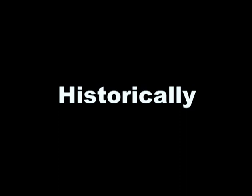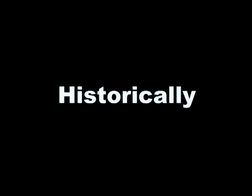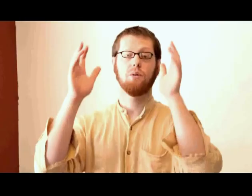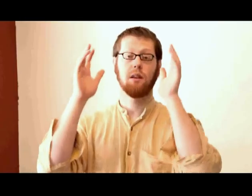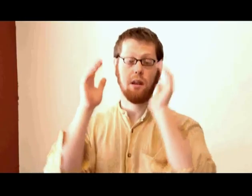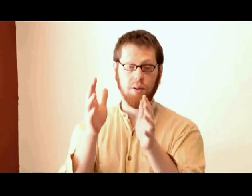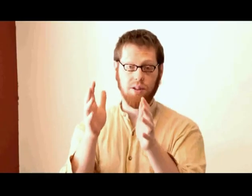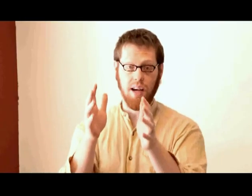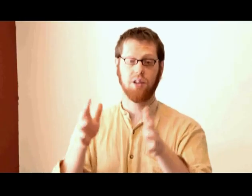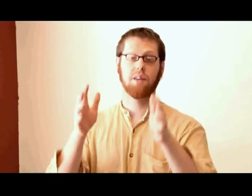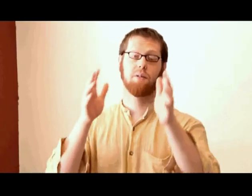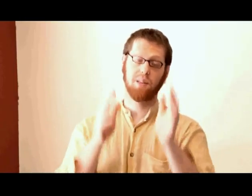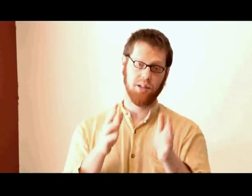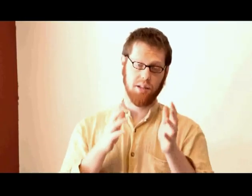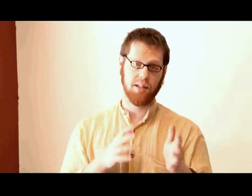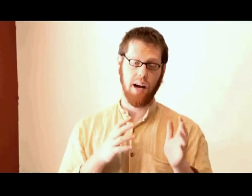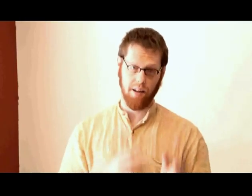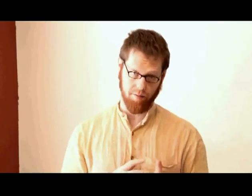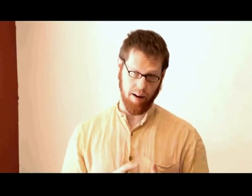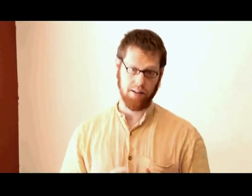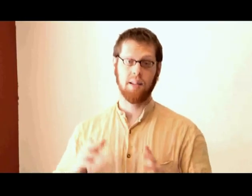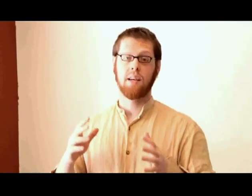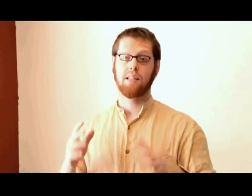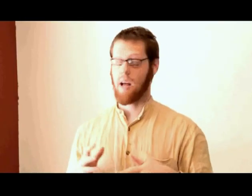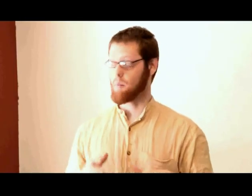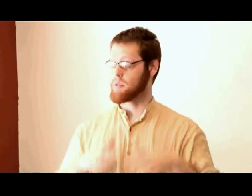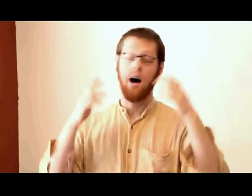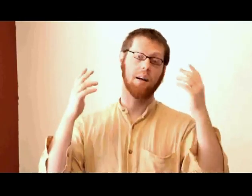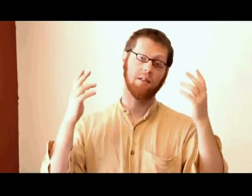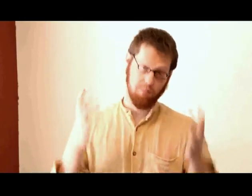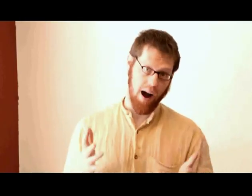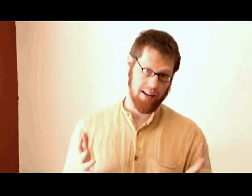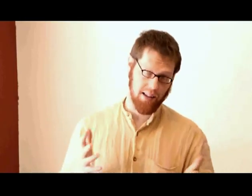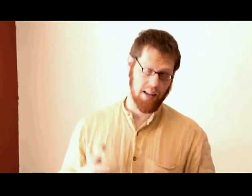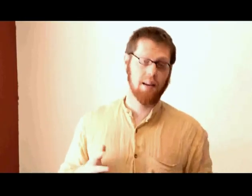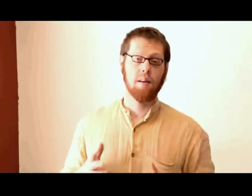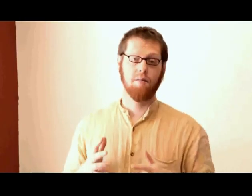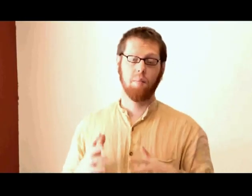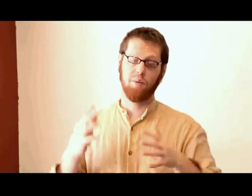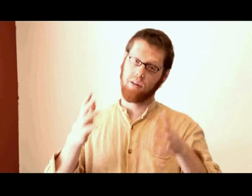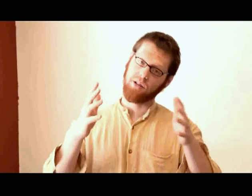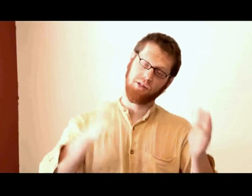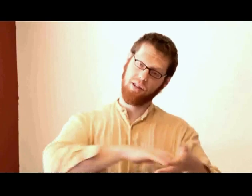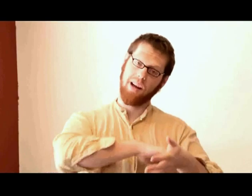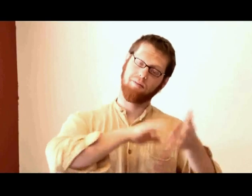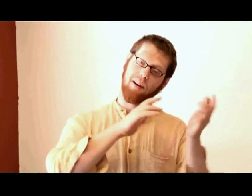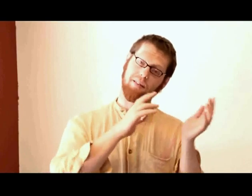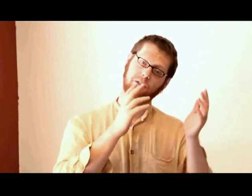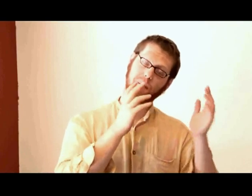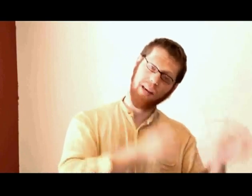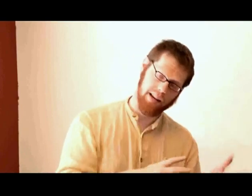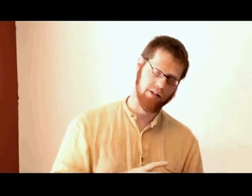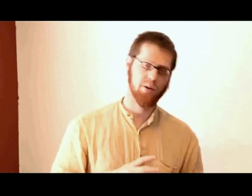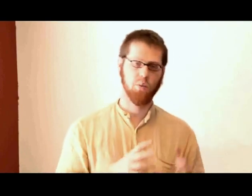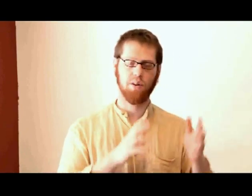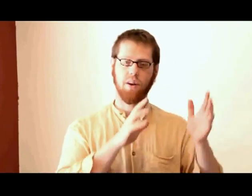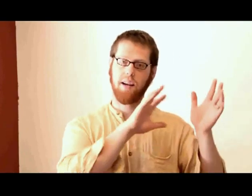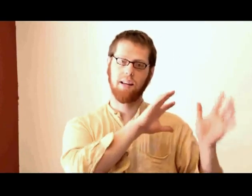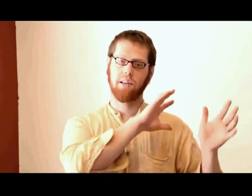The liberal section of the Religious Society of Friends stems, unsurprisingly, from the Religious Society of Friends's beginning. So it's worth talking a